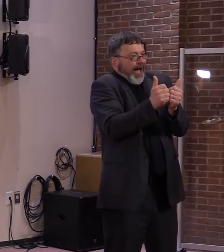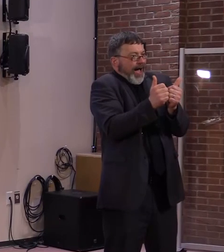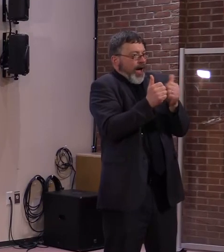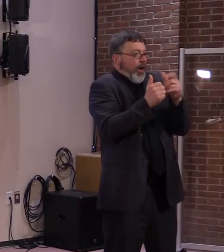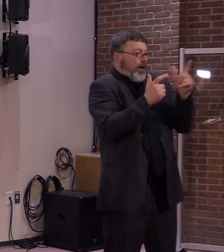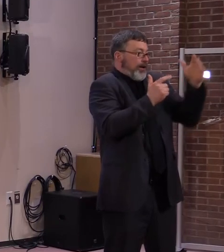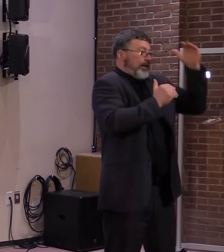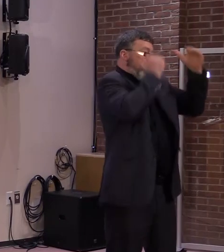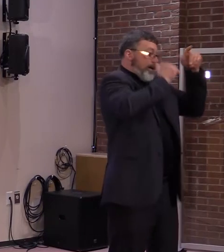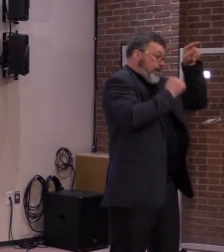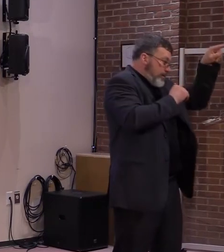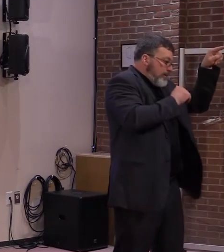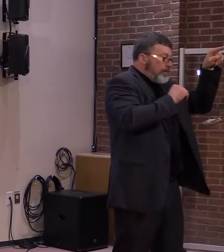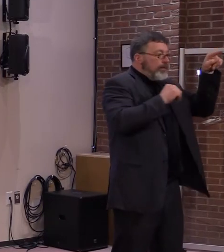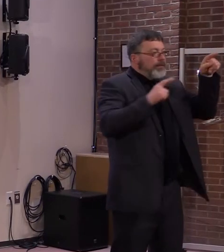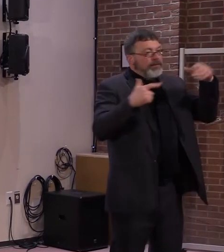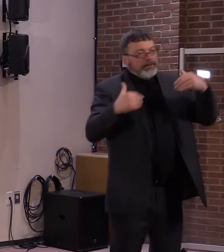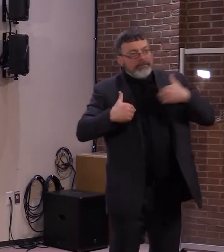further.